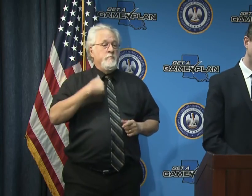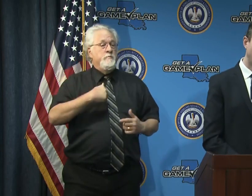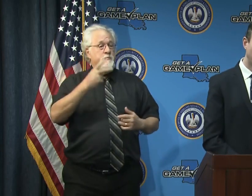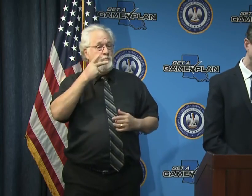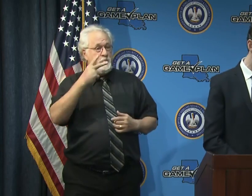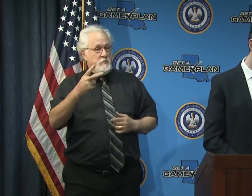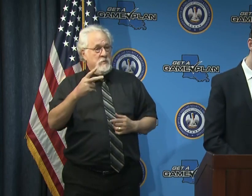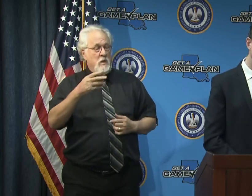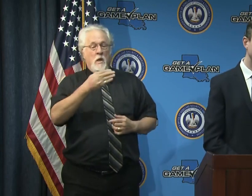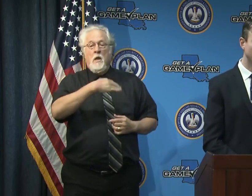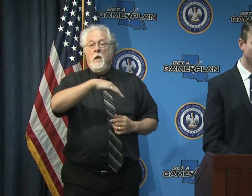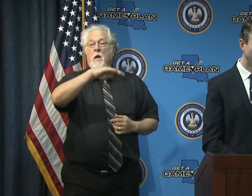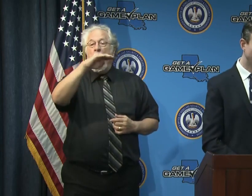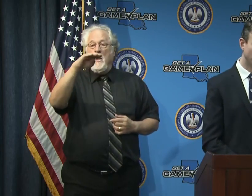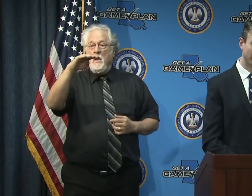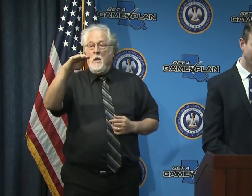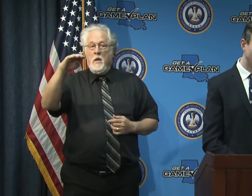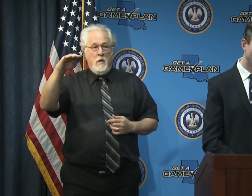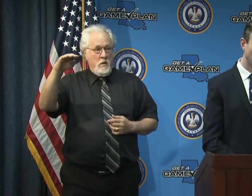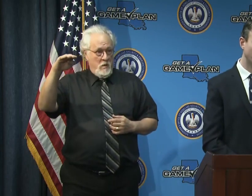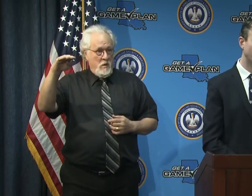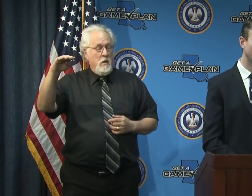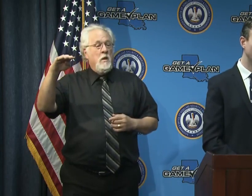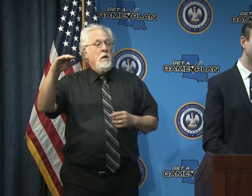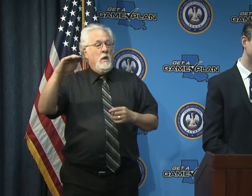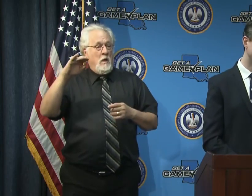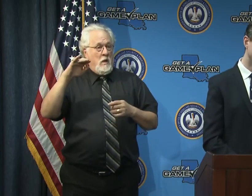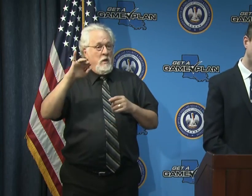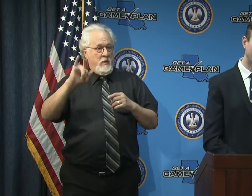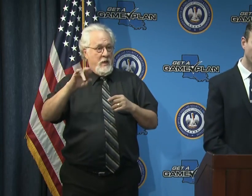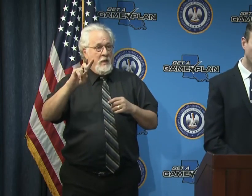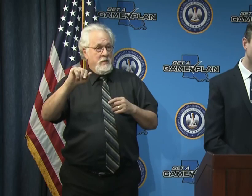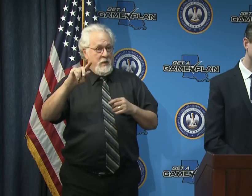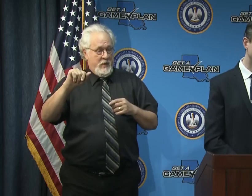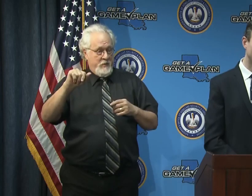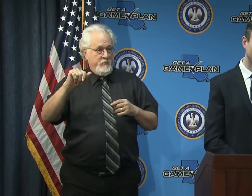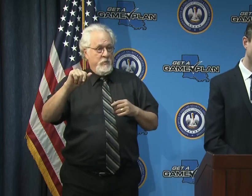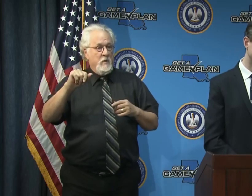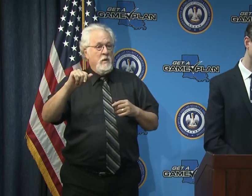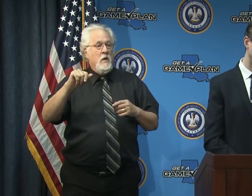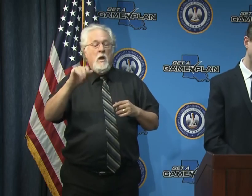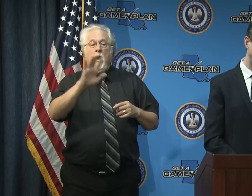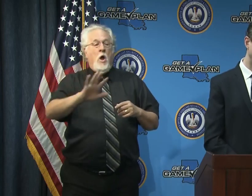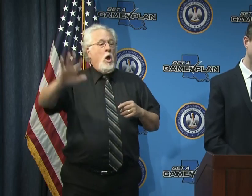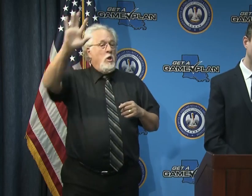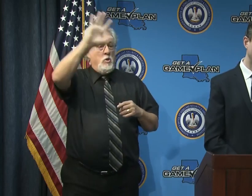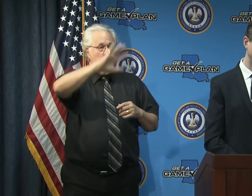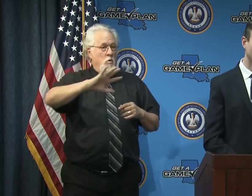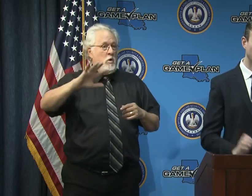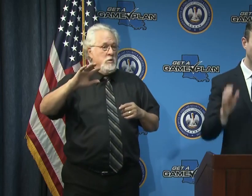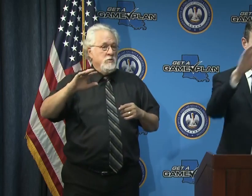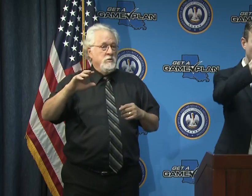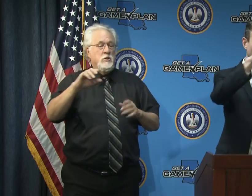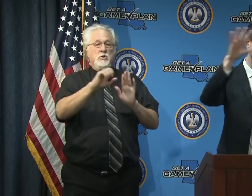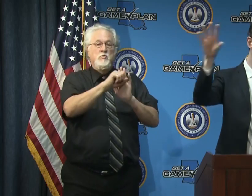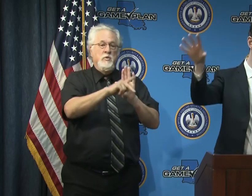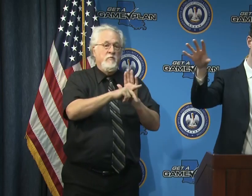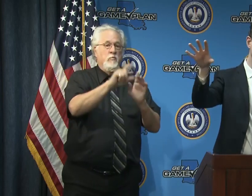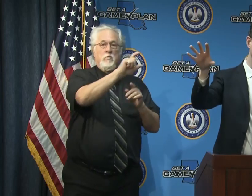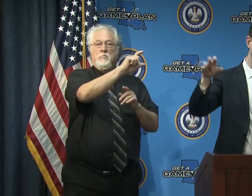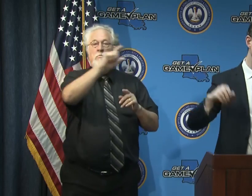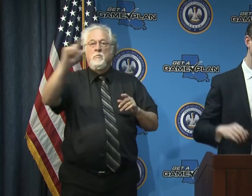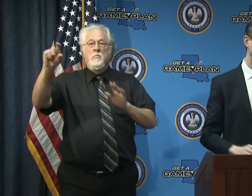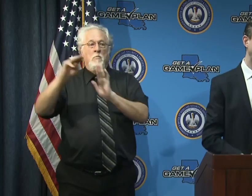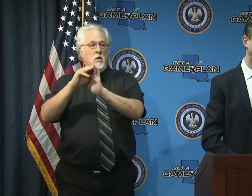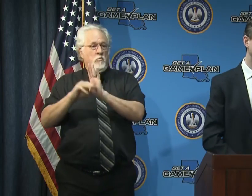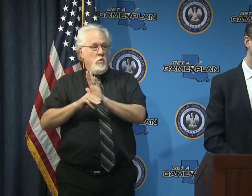uh plateaued hospitalizations back to the data that we were looking at over the weekend plateaued hospitalizations across um you know the shreveport corridor all the